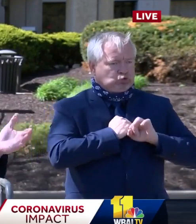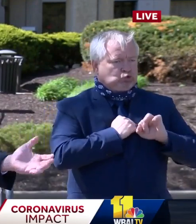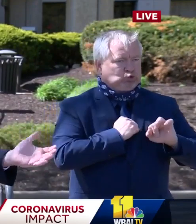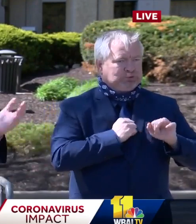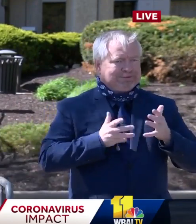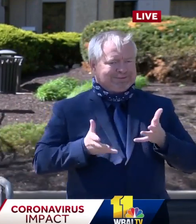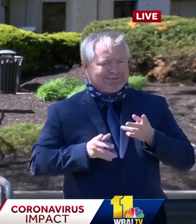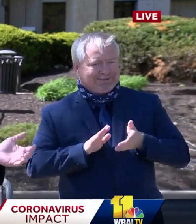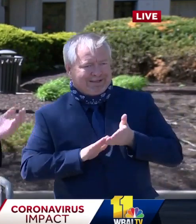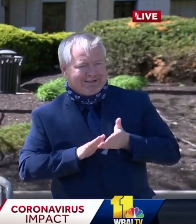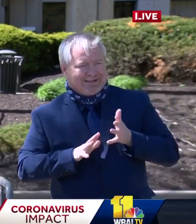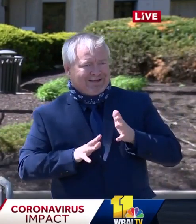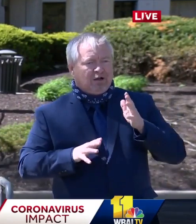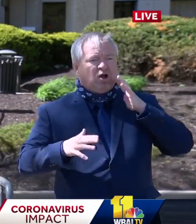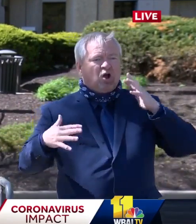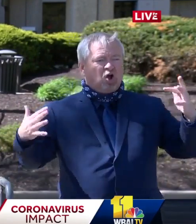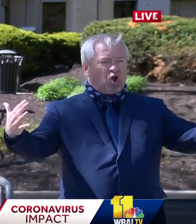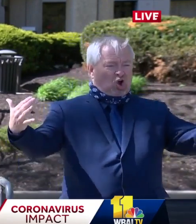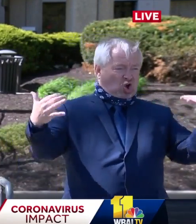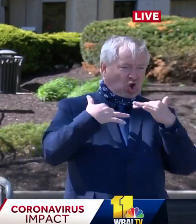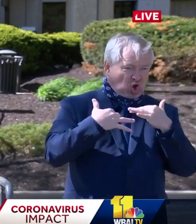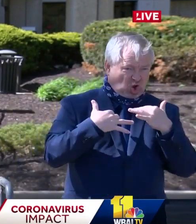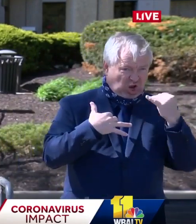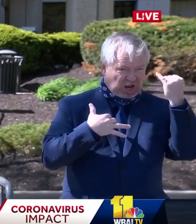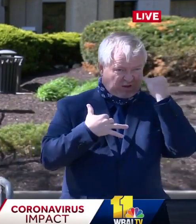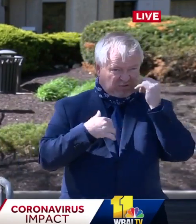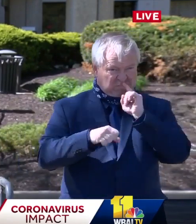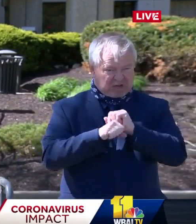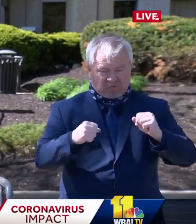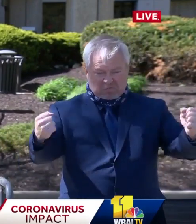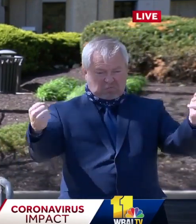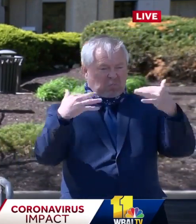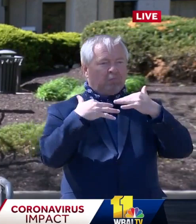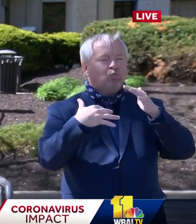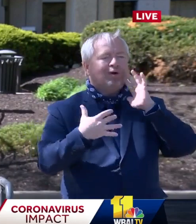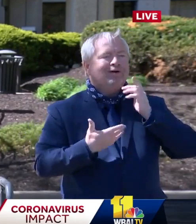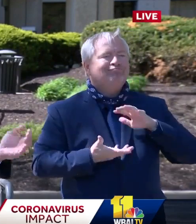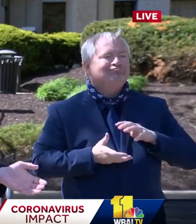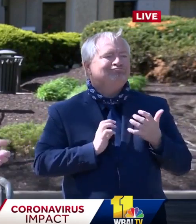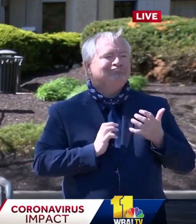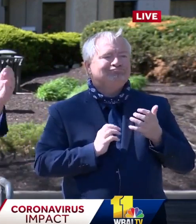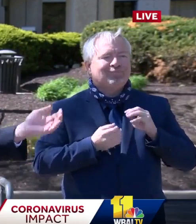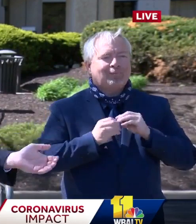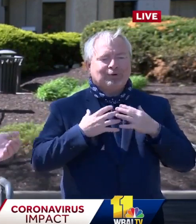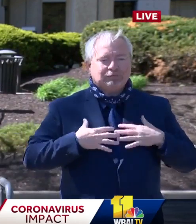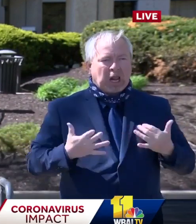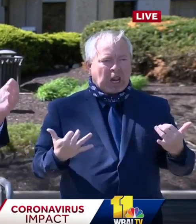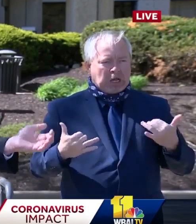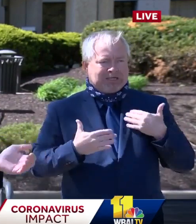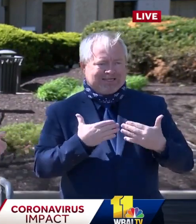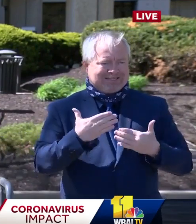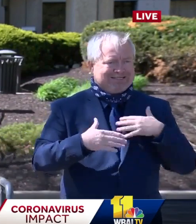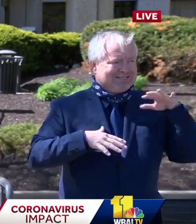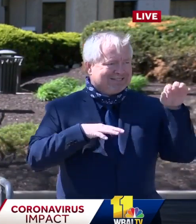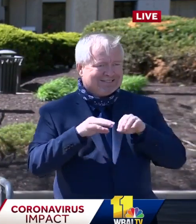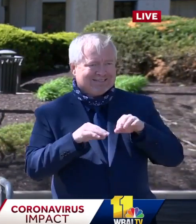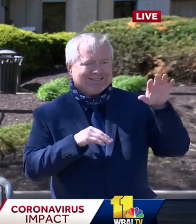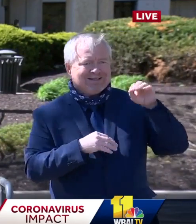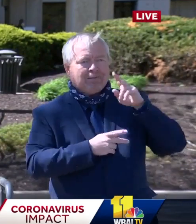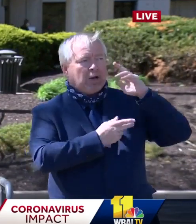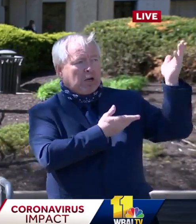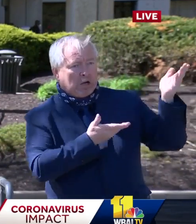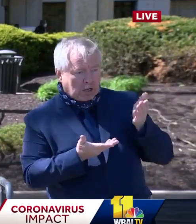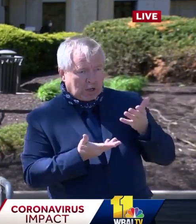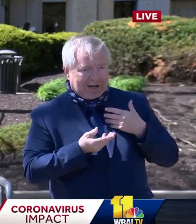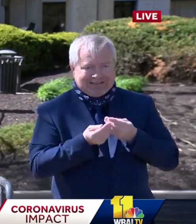have a peak, we're still we're pouring stuff in literally every day and every night. And it's going out the door as fast as it's coming